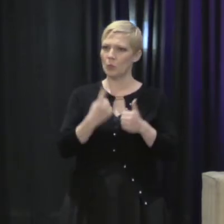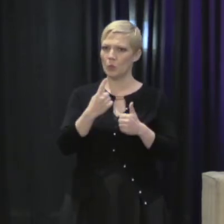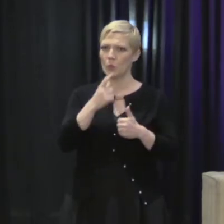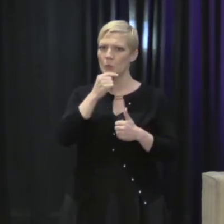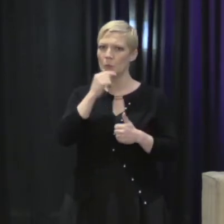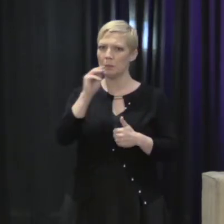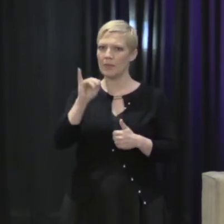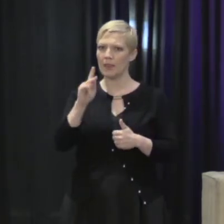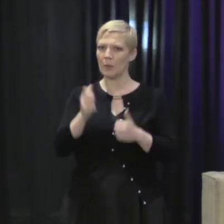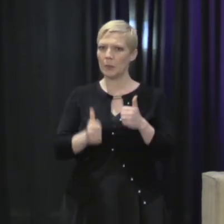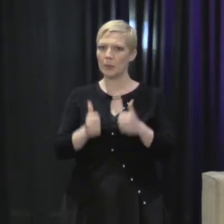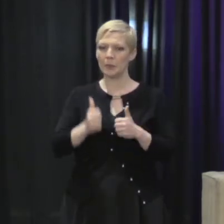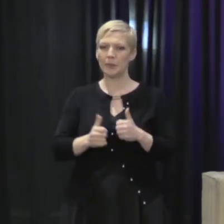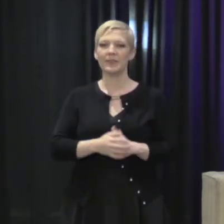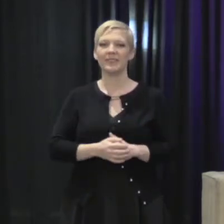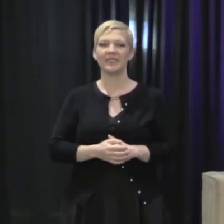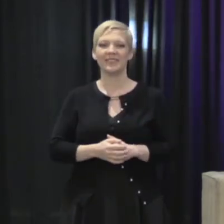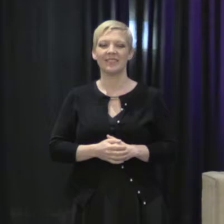Hold on.